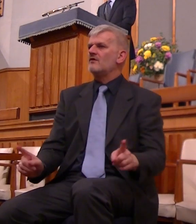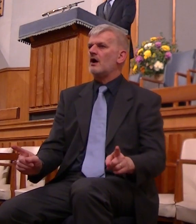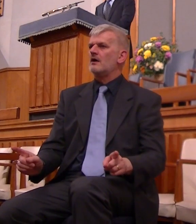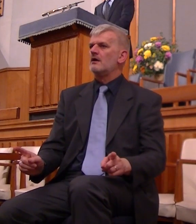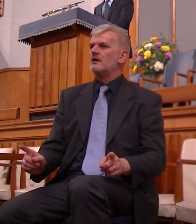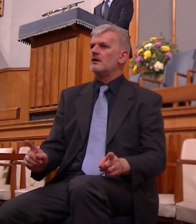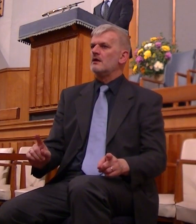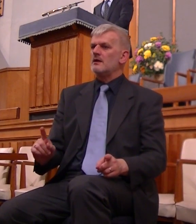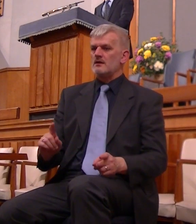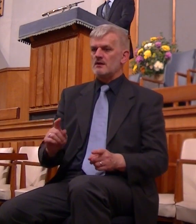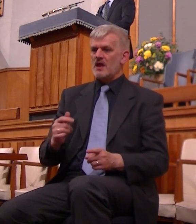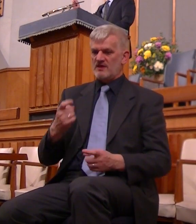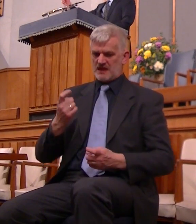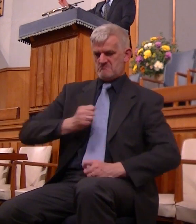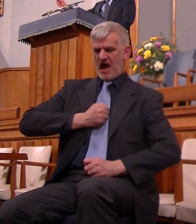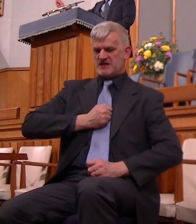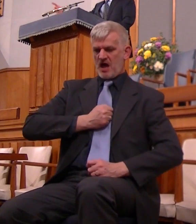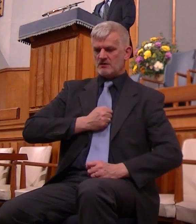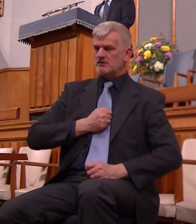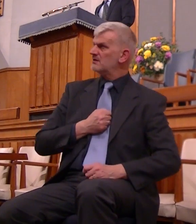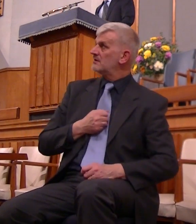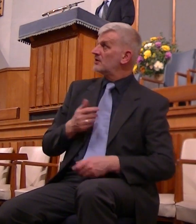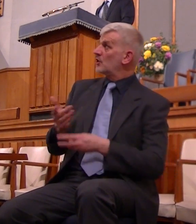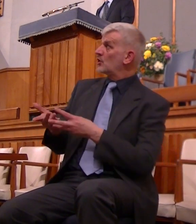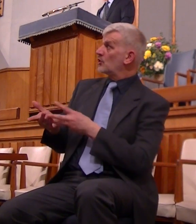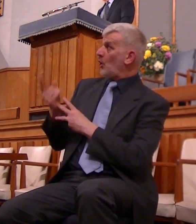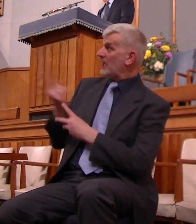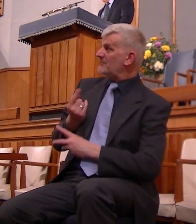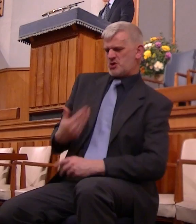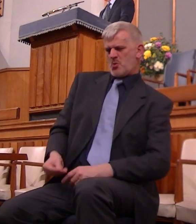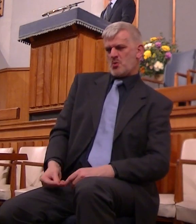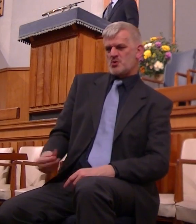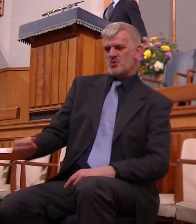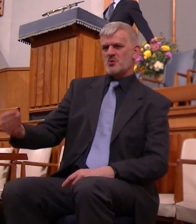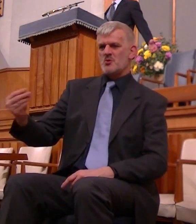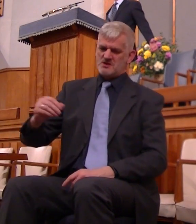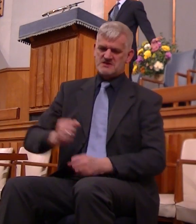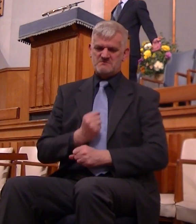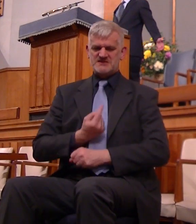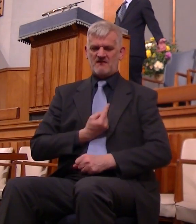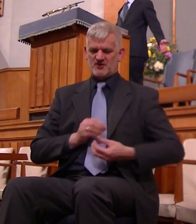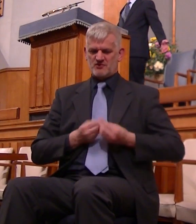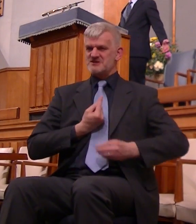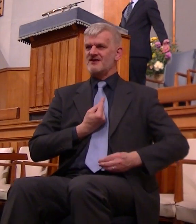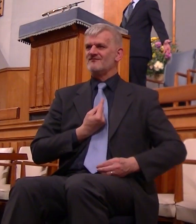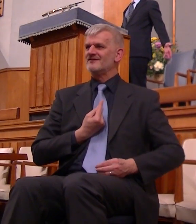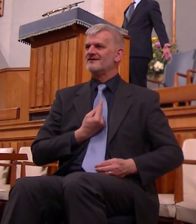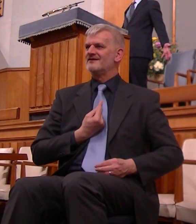maybe it never occurs to me God gave me that oh no it's as though I created myself